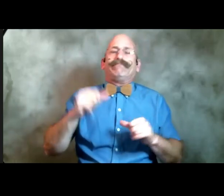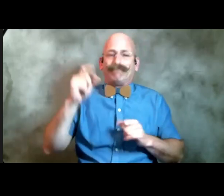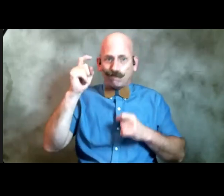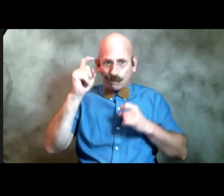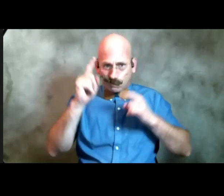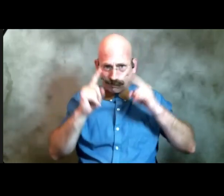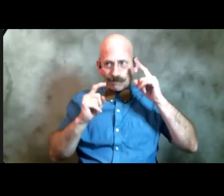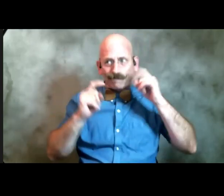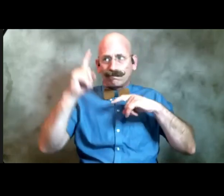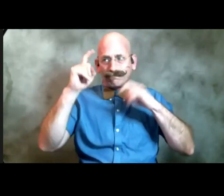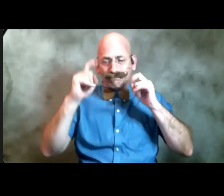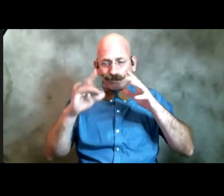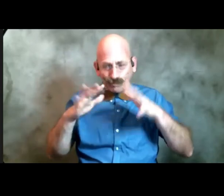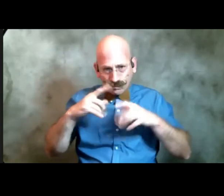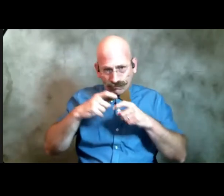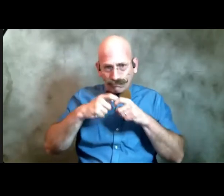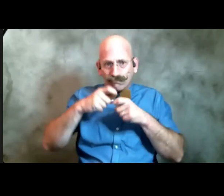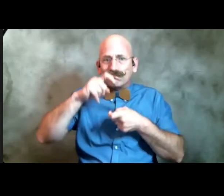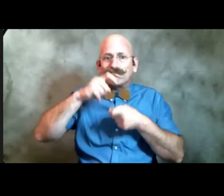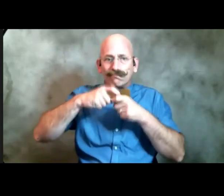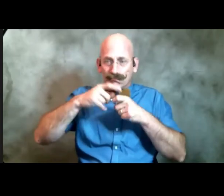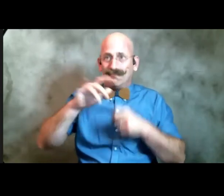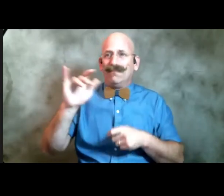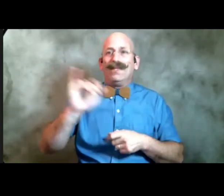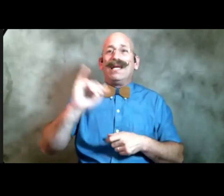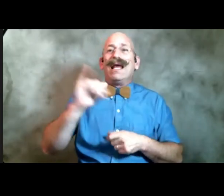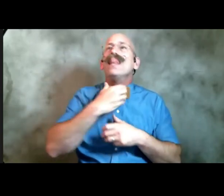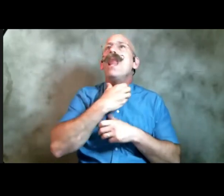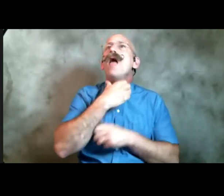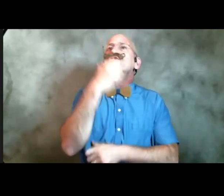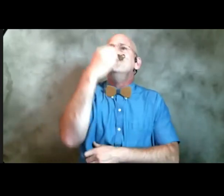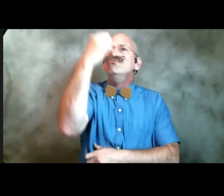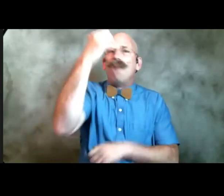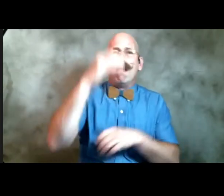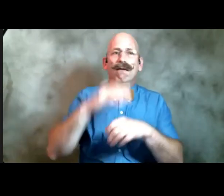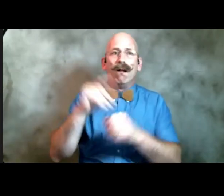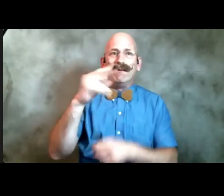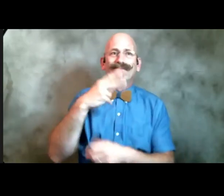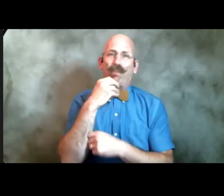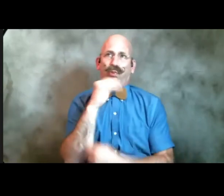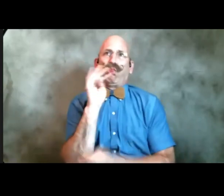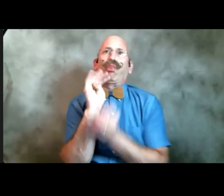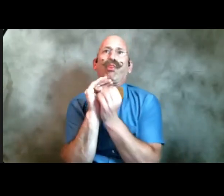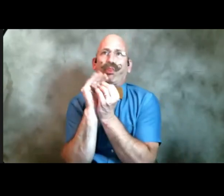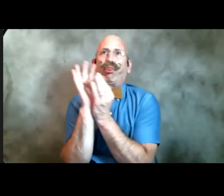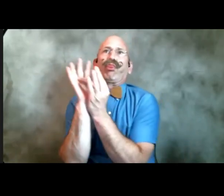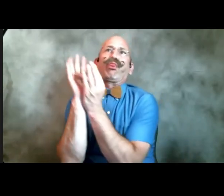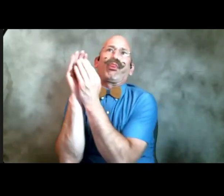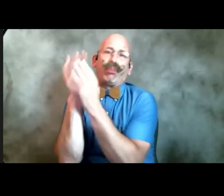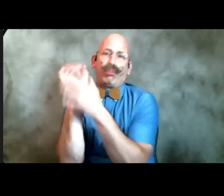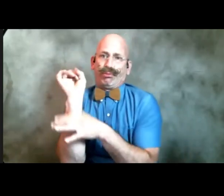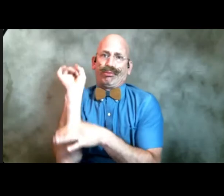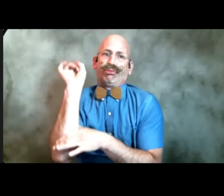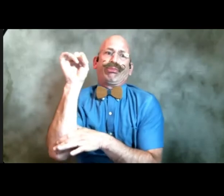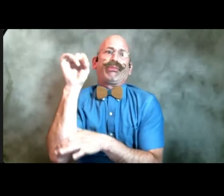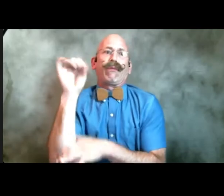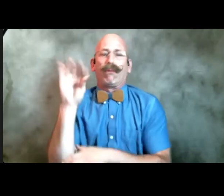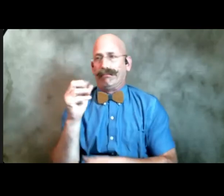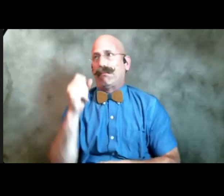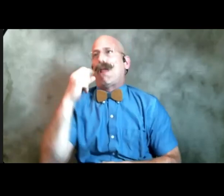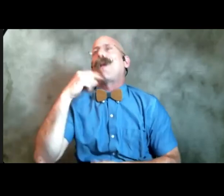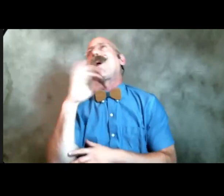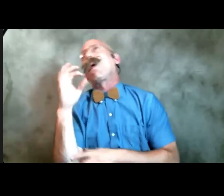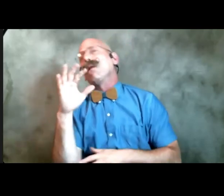lipping like a nature channel giraffe an ungainly contraption an animal so